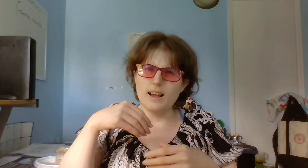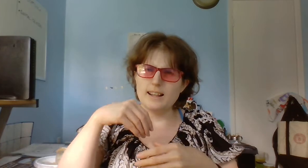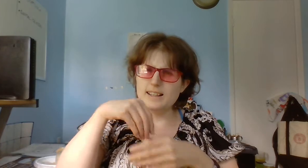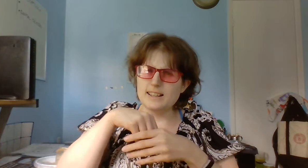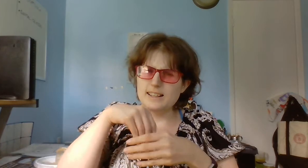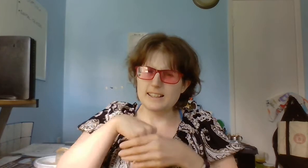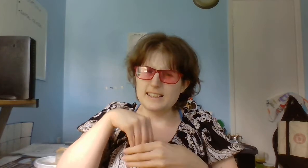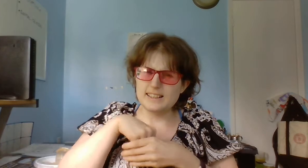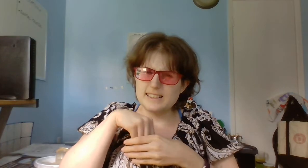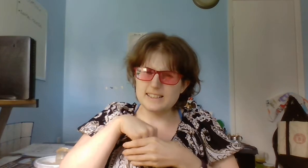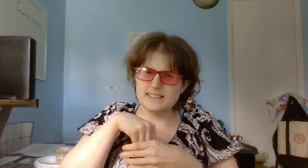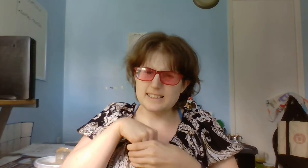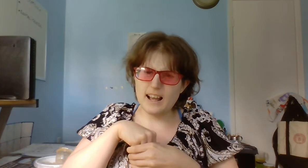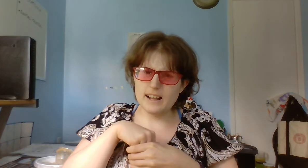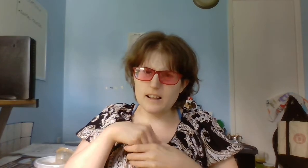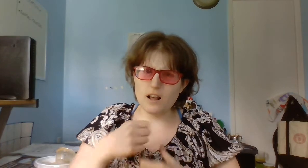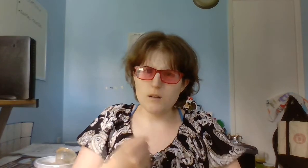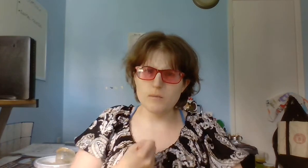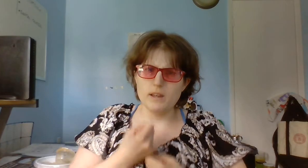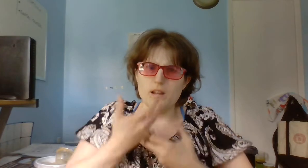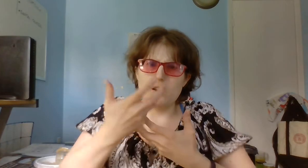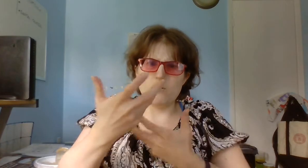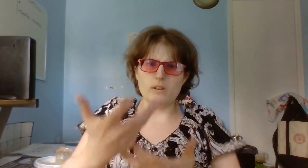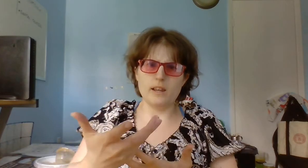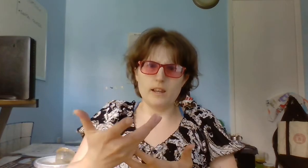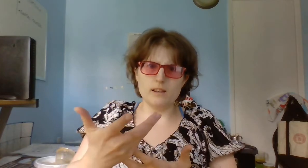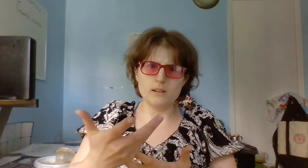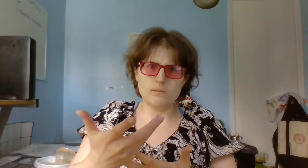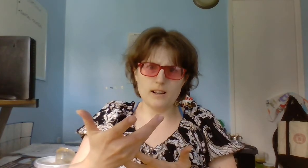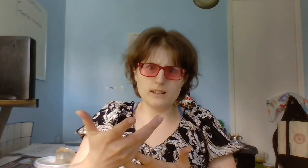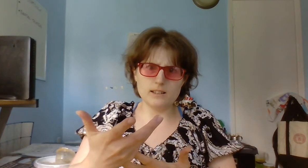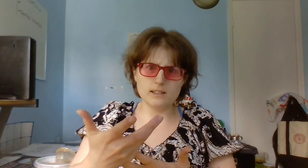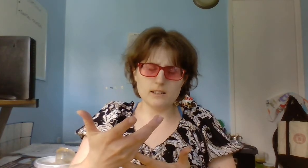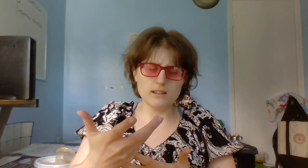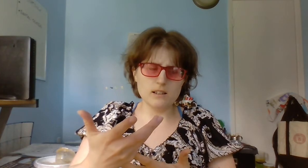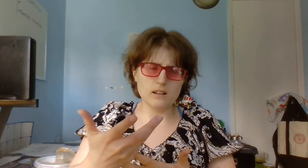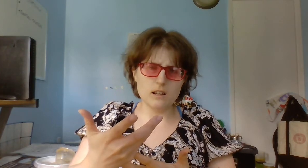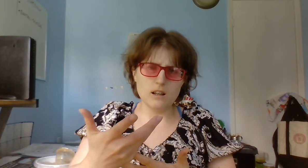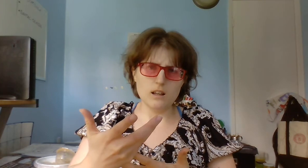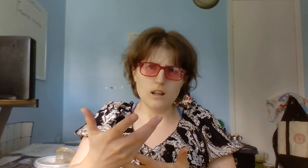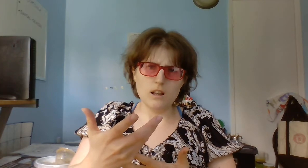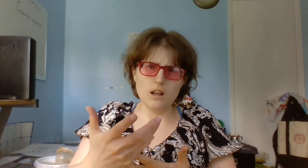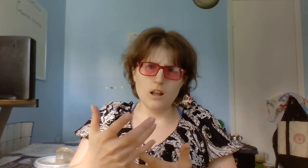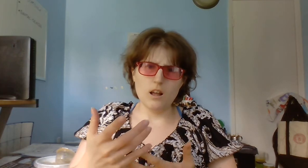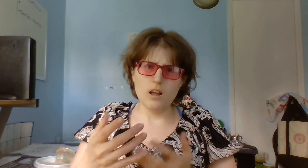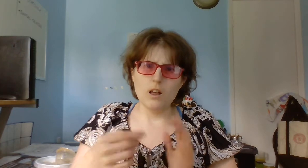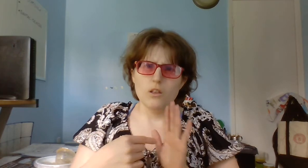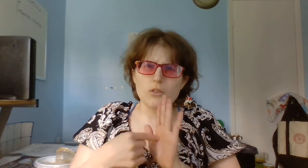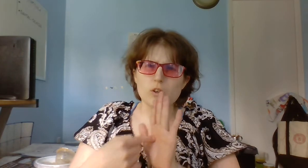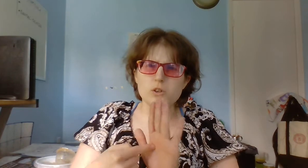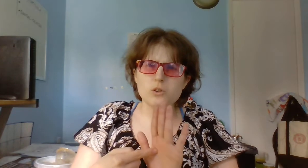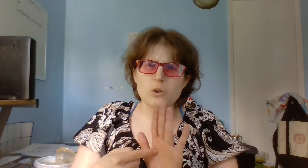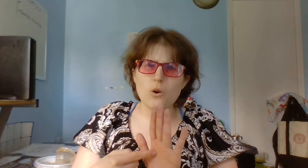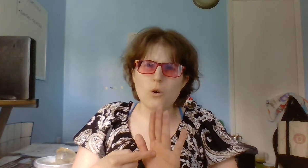It's inside them when they express, they show,